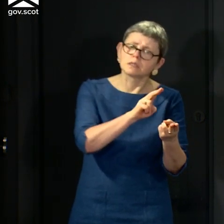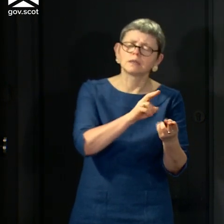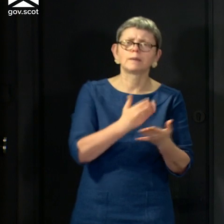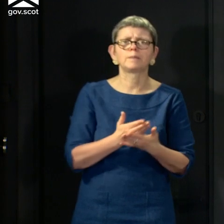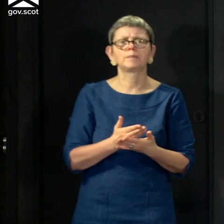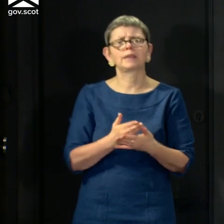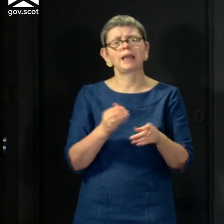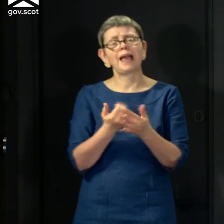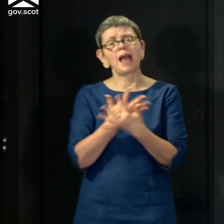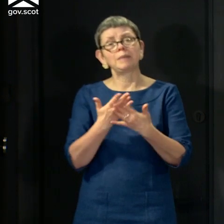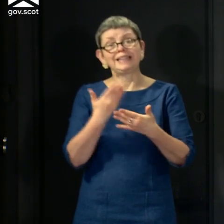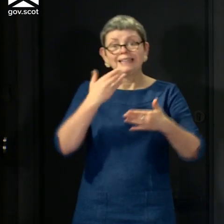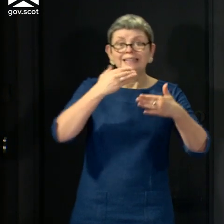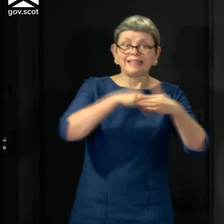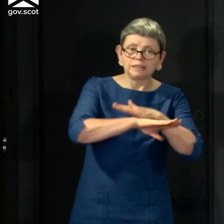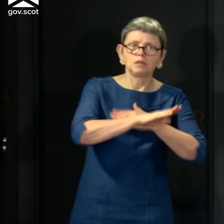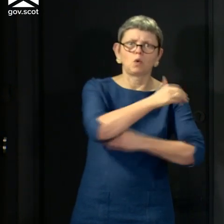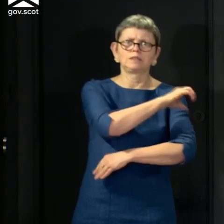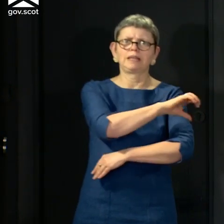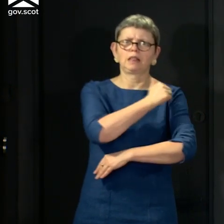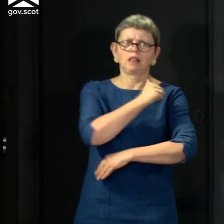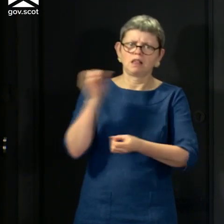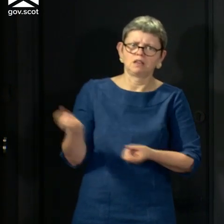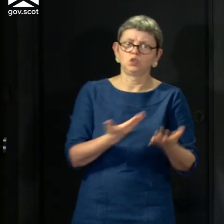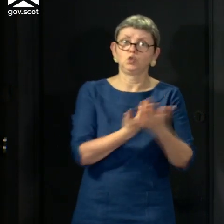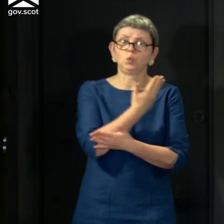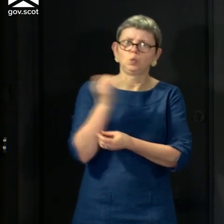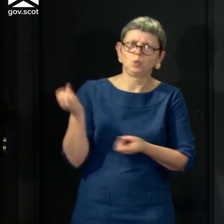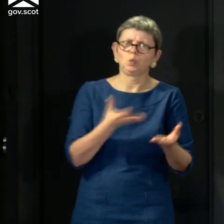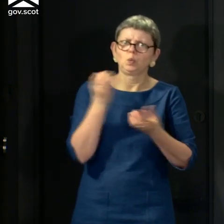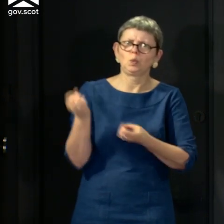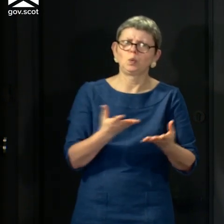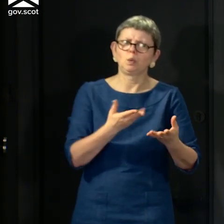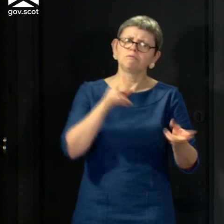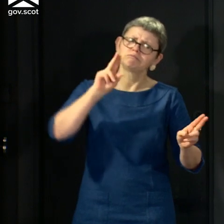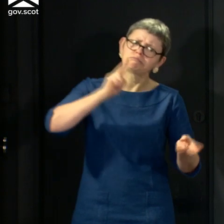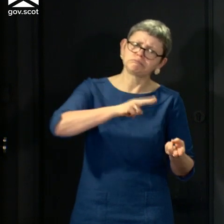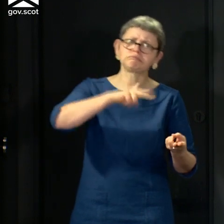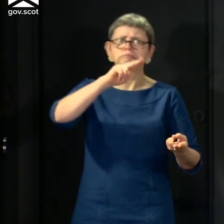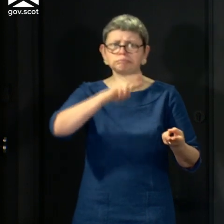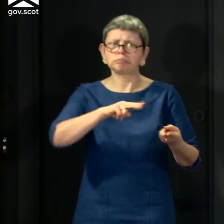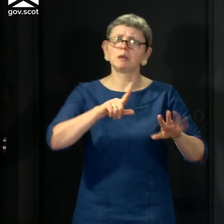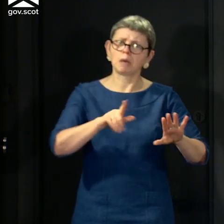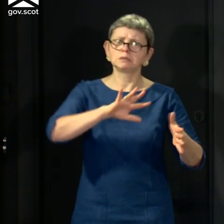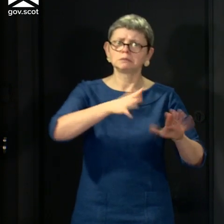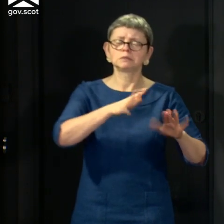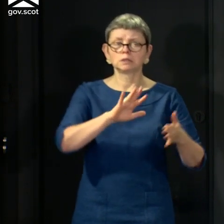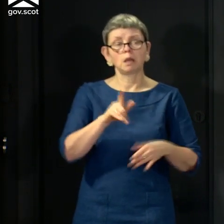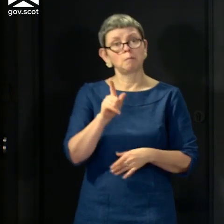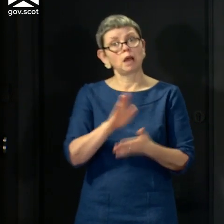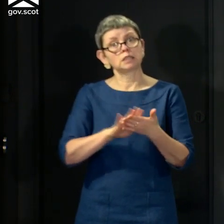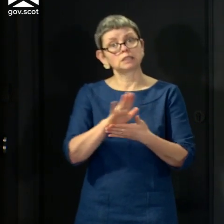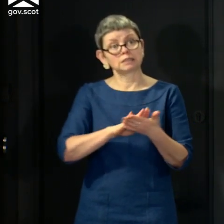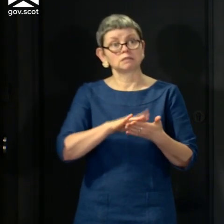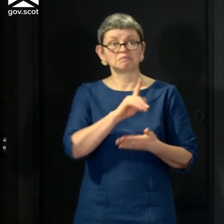admissions. That tells us that the transmission of the virus has reduced and our estimates of the all-important